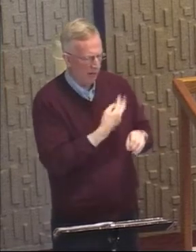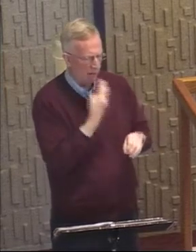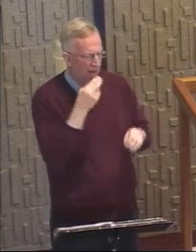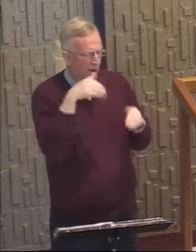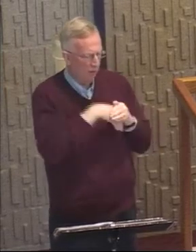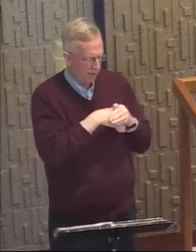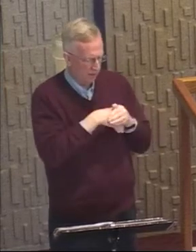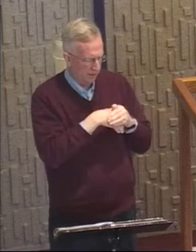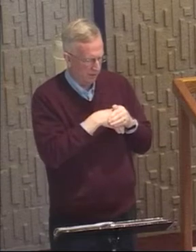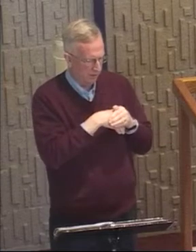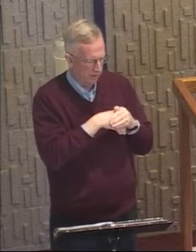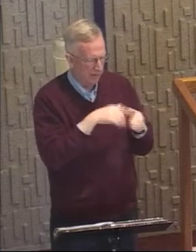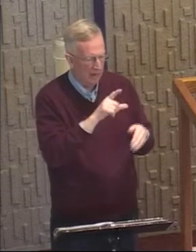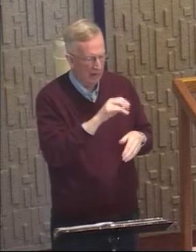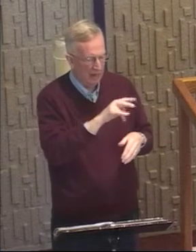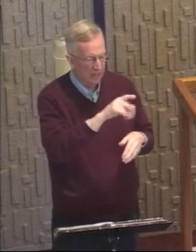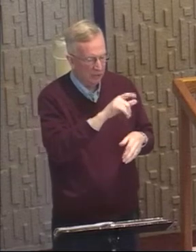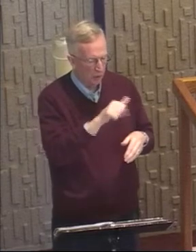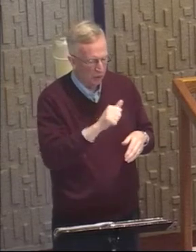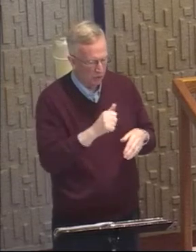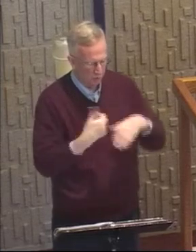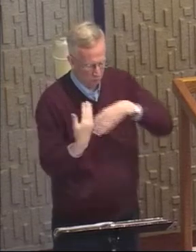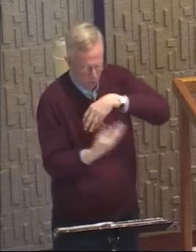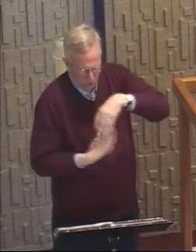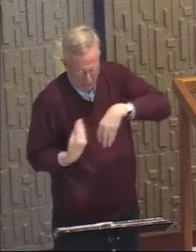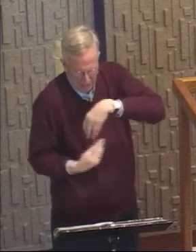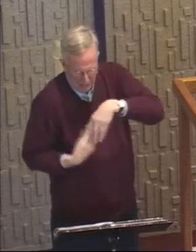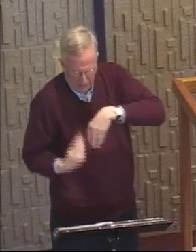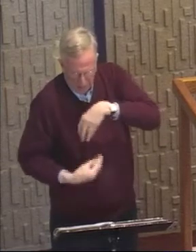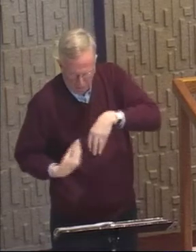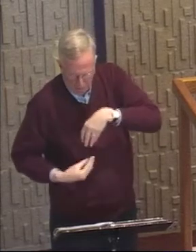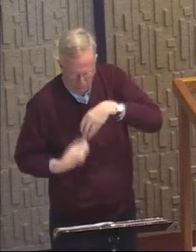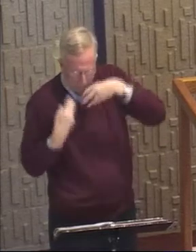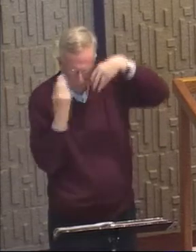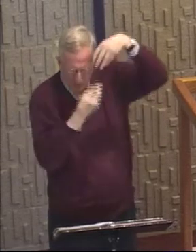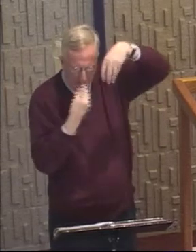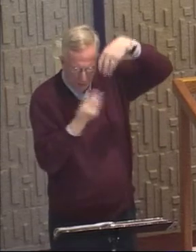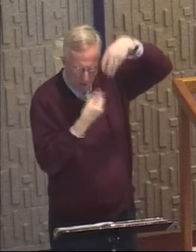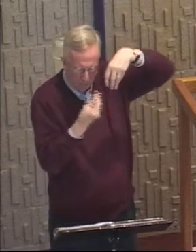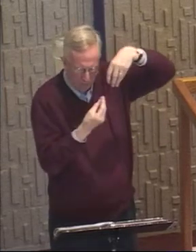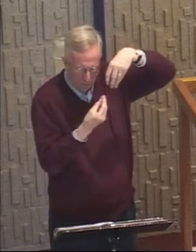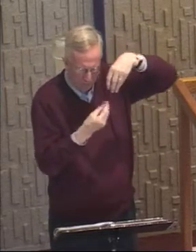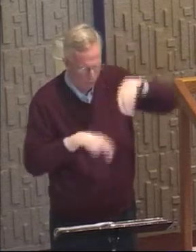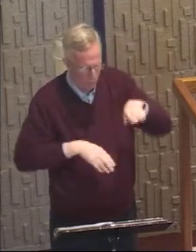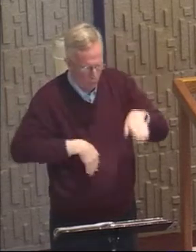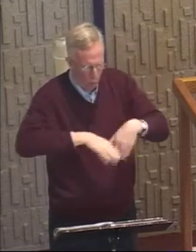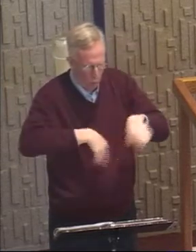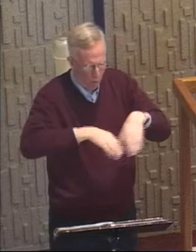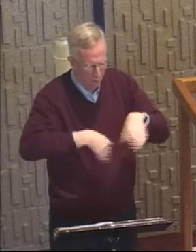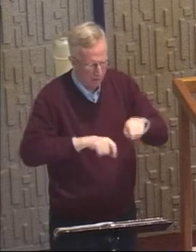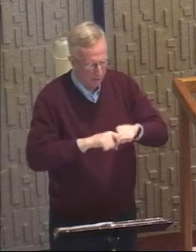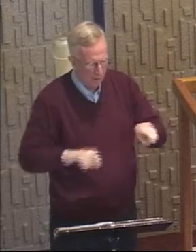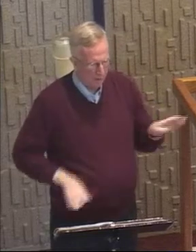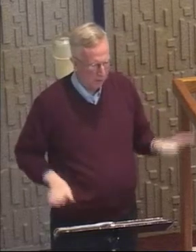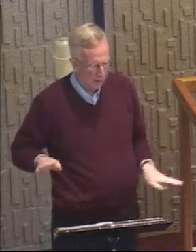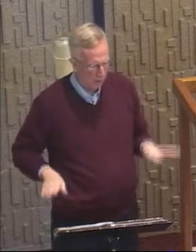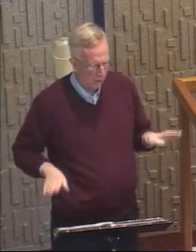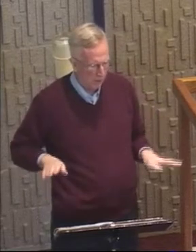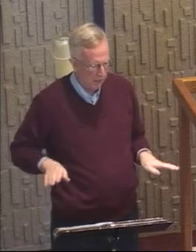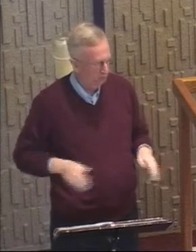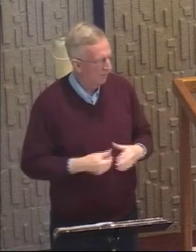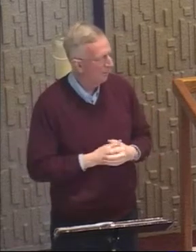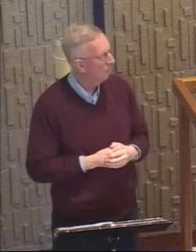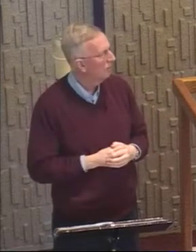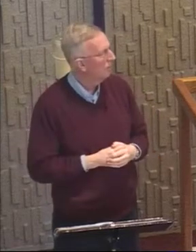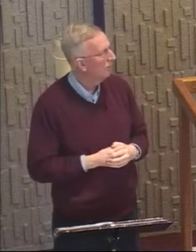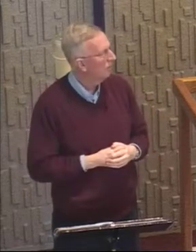up. You can imagine him coming out like a penguin. And he was